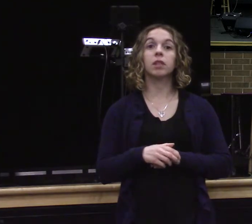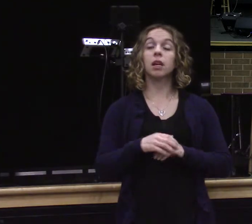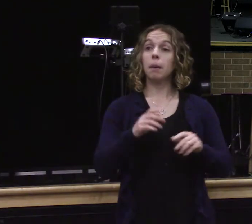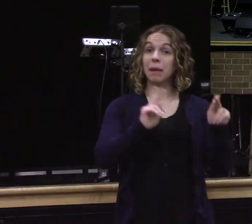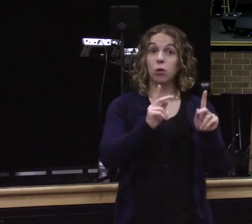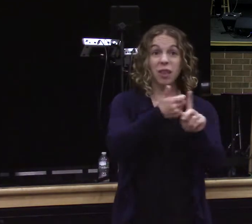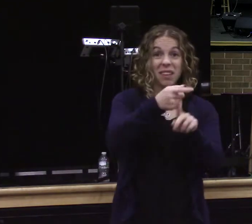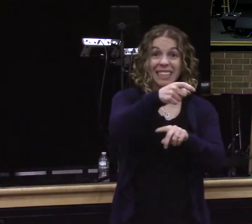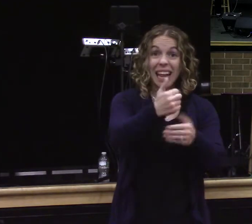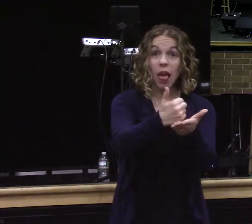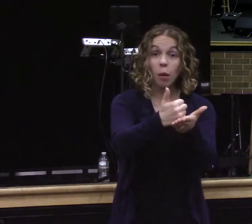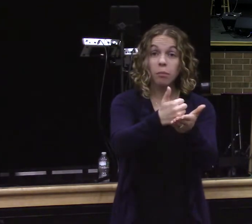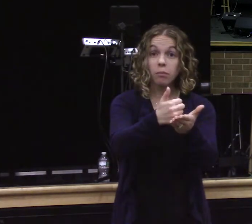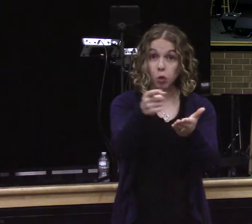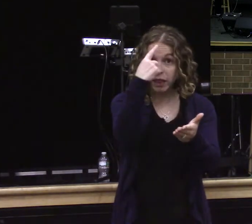needy?